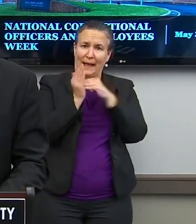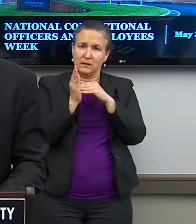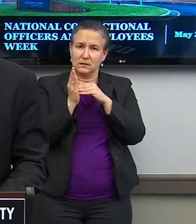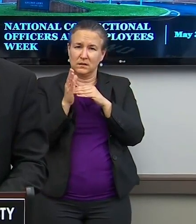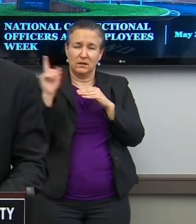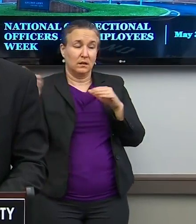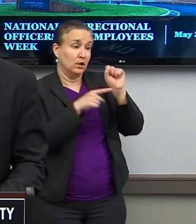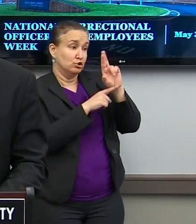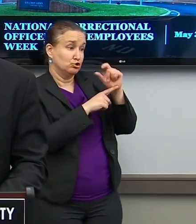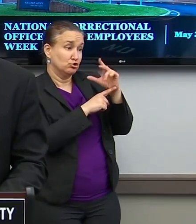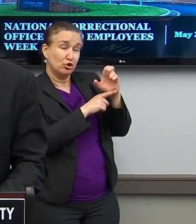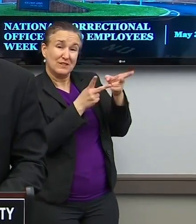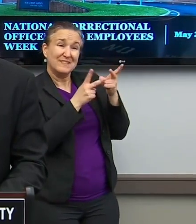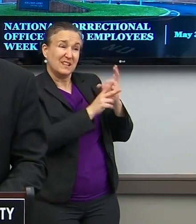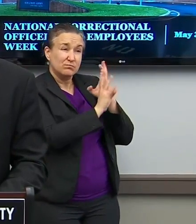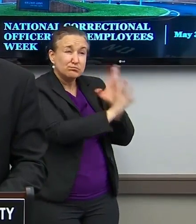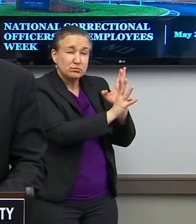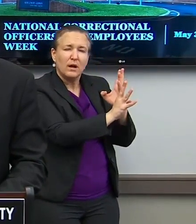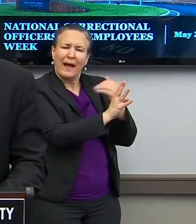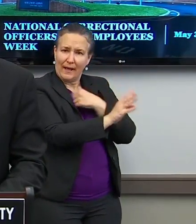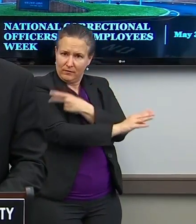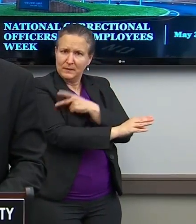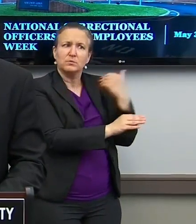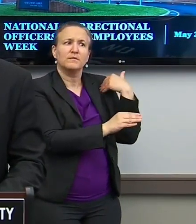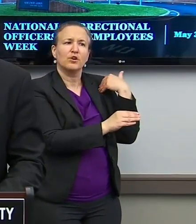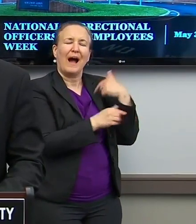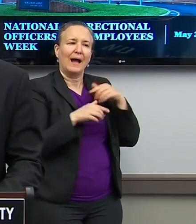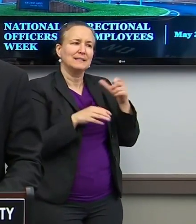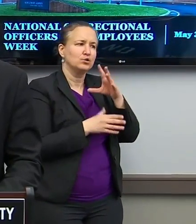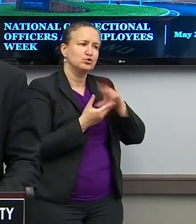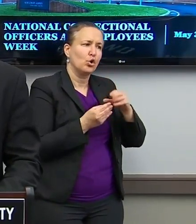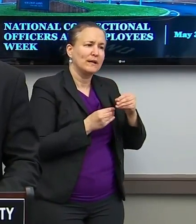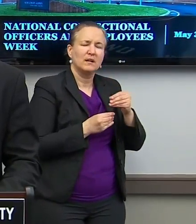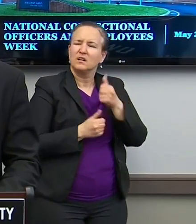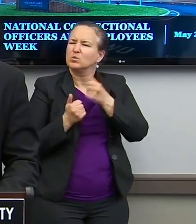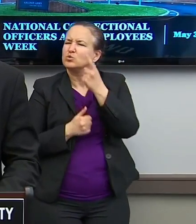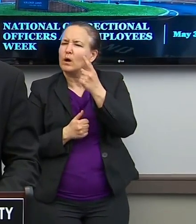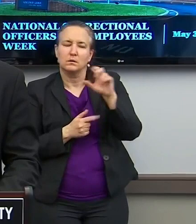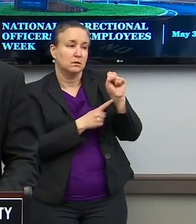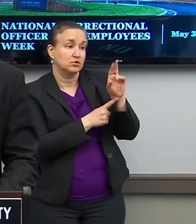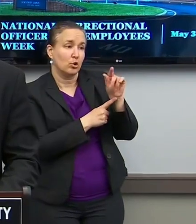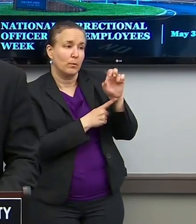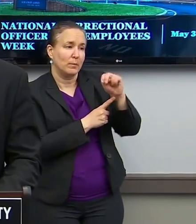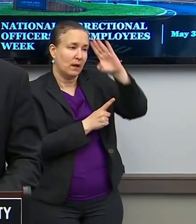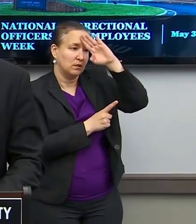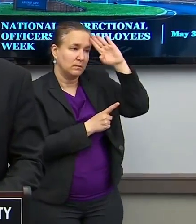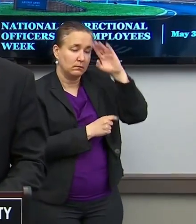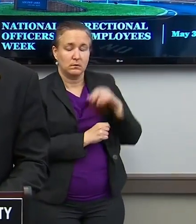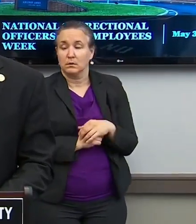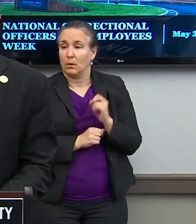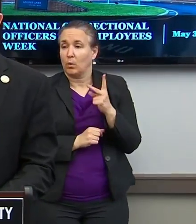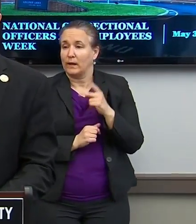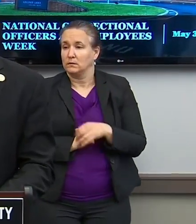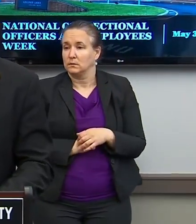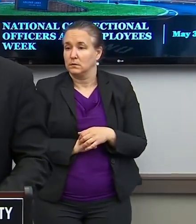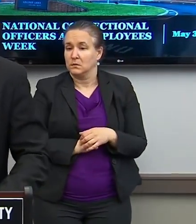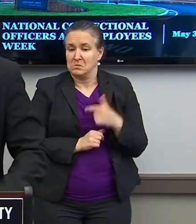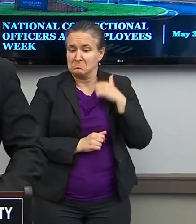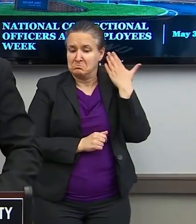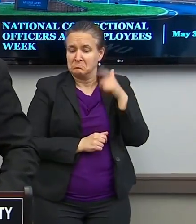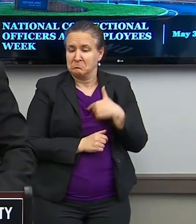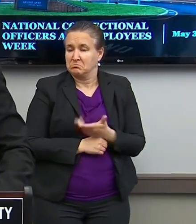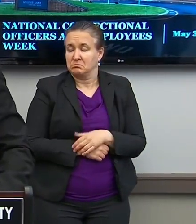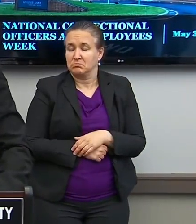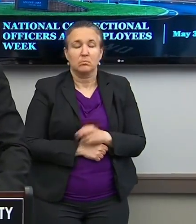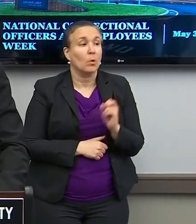facility has had patients in it. I did a story on it. Which surge facility? The one at Suburban. Okay. Not to my knowledge.